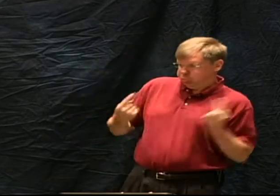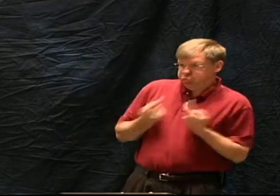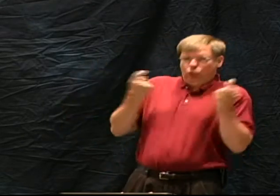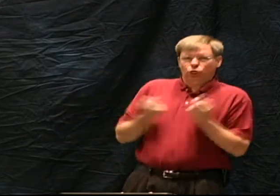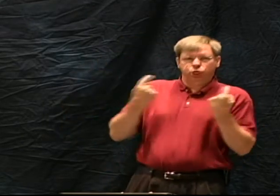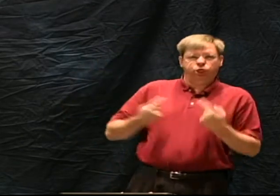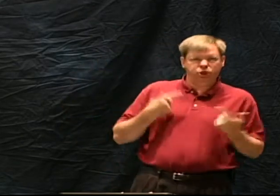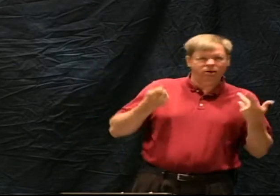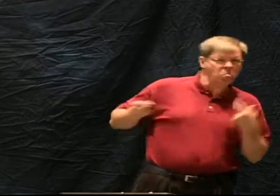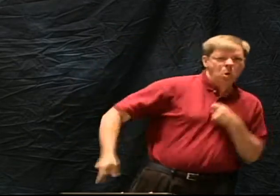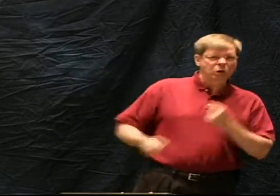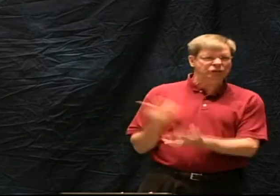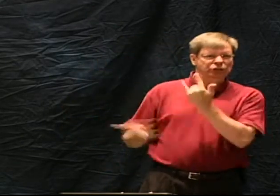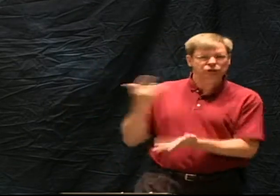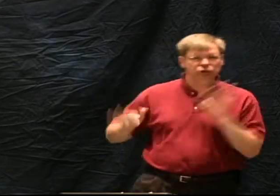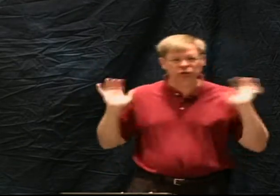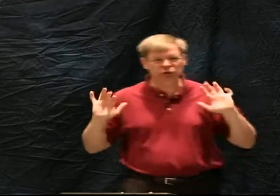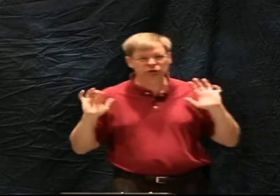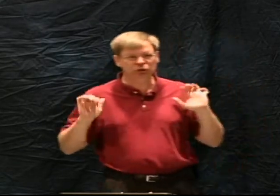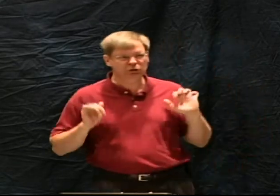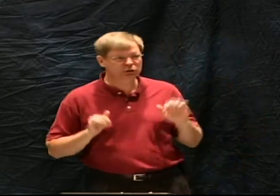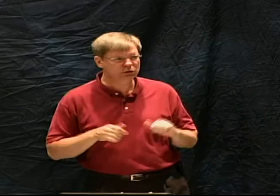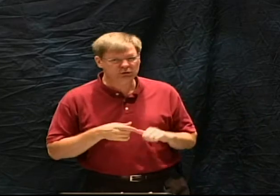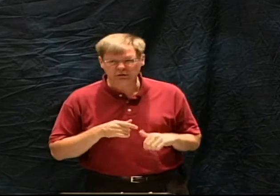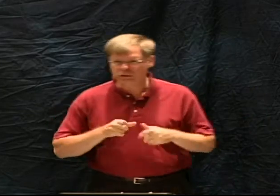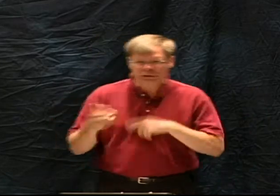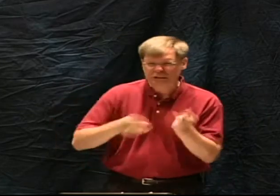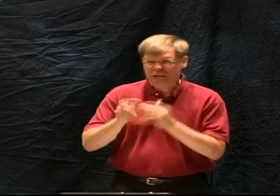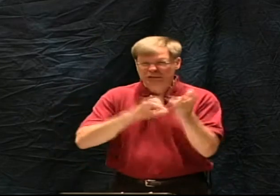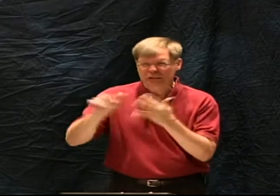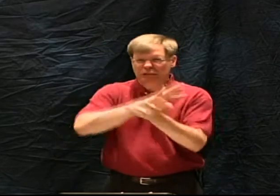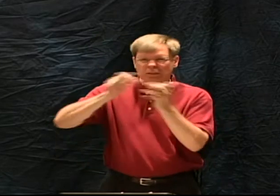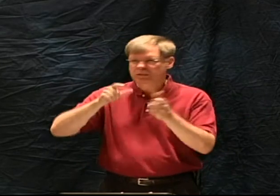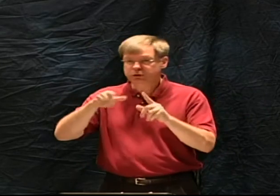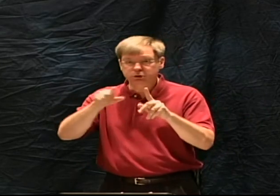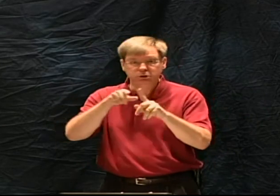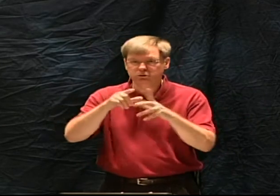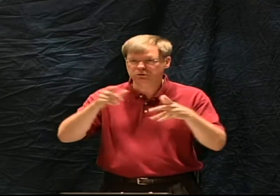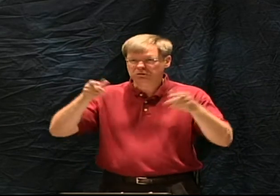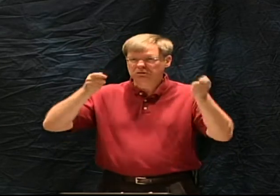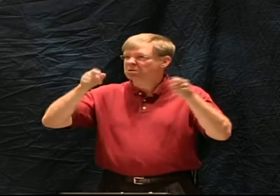have attacked it in so many ways trying to get rid of the bible